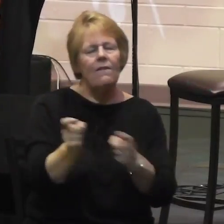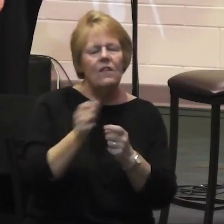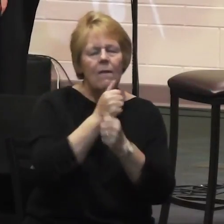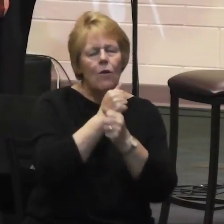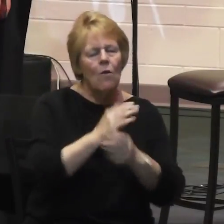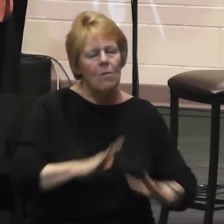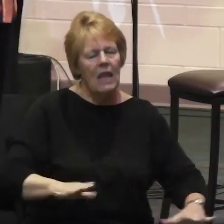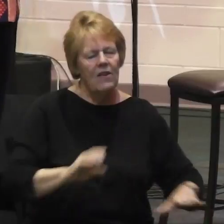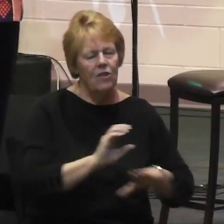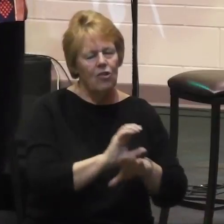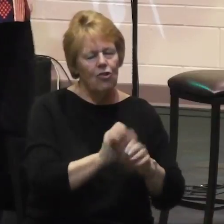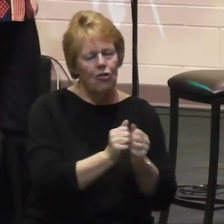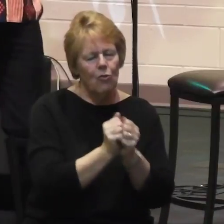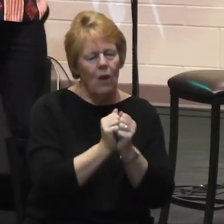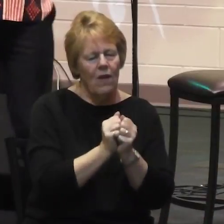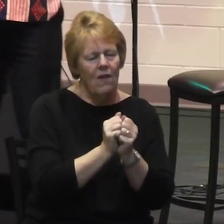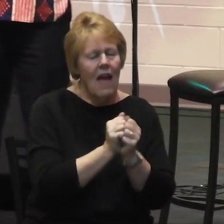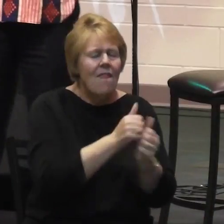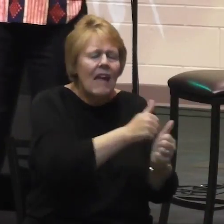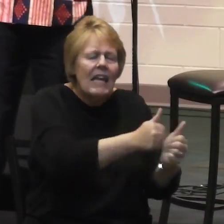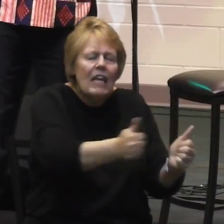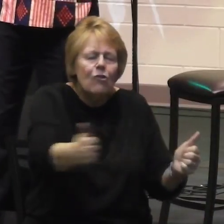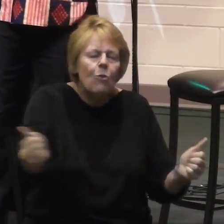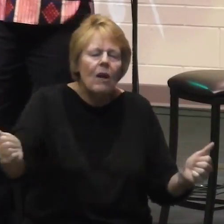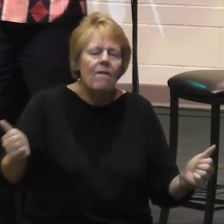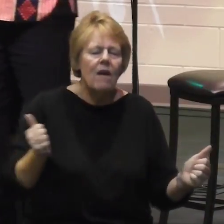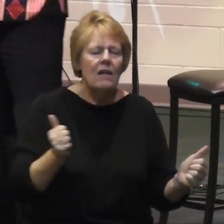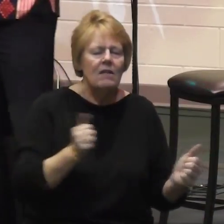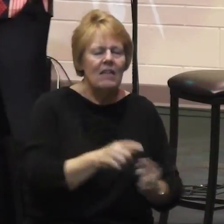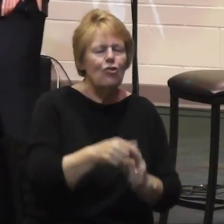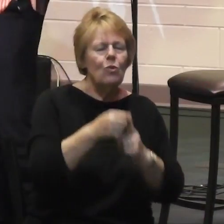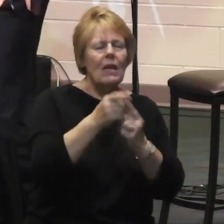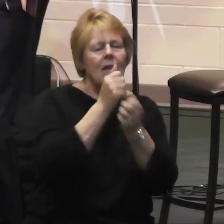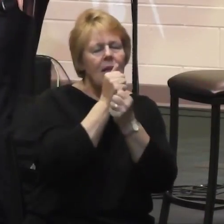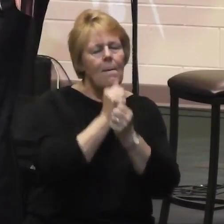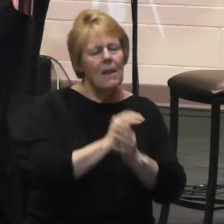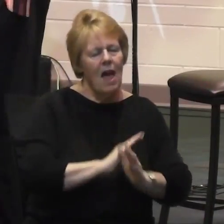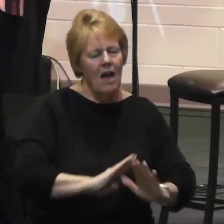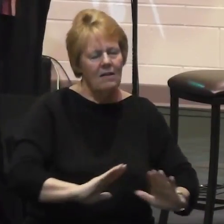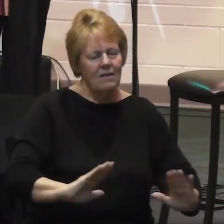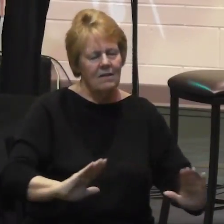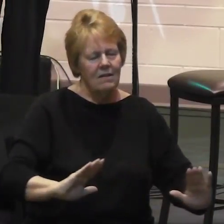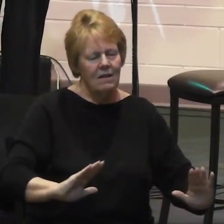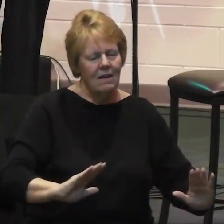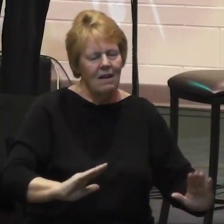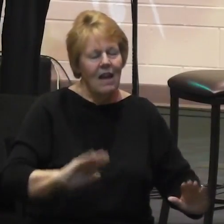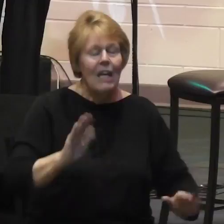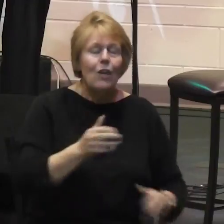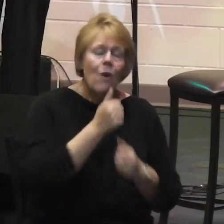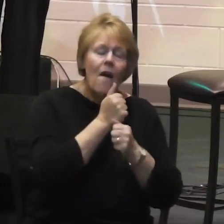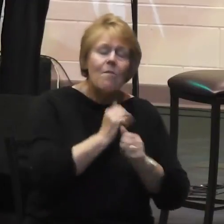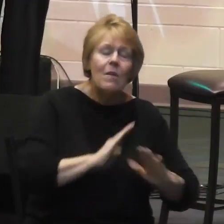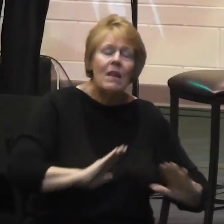That each one of us who is here is uniquely blessed. That you have placed in our hands